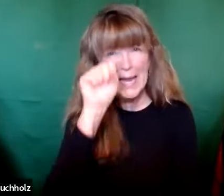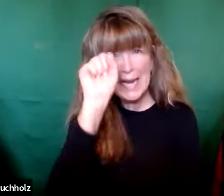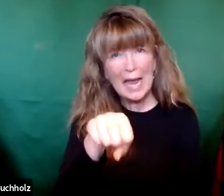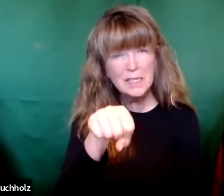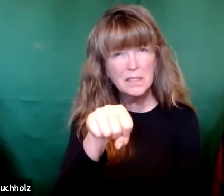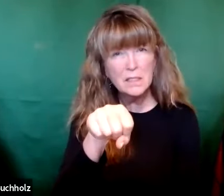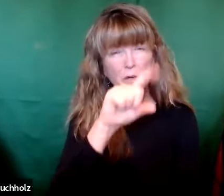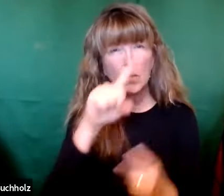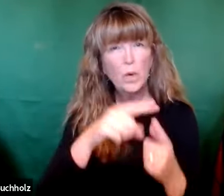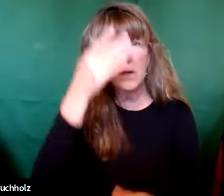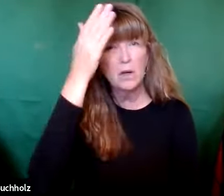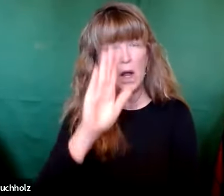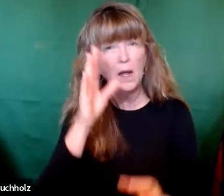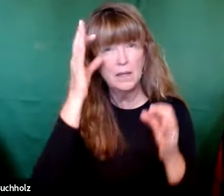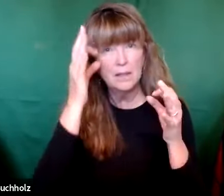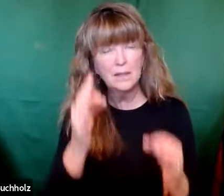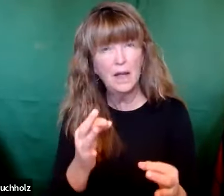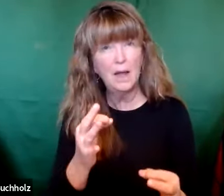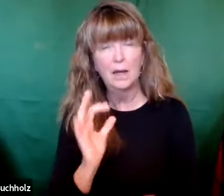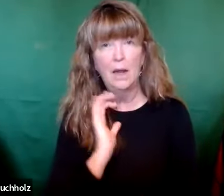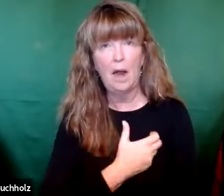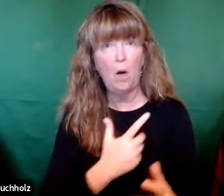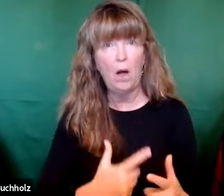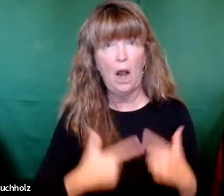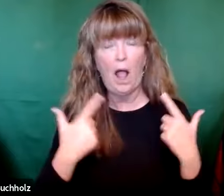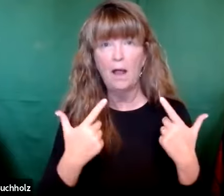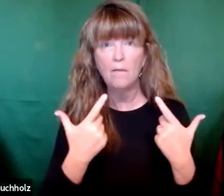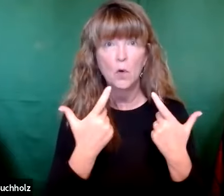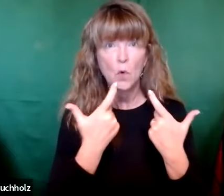Secondly, we looked at how we can say yes to God.